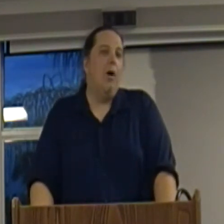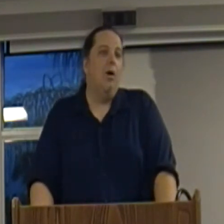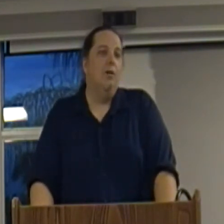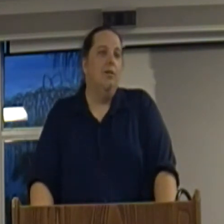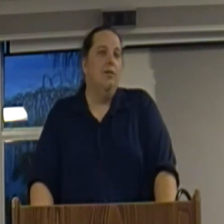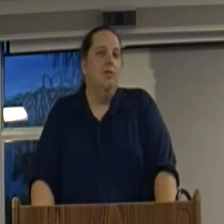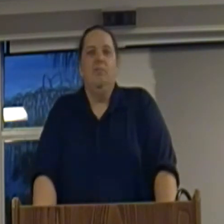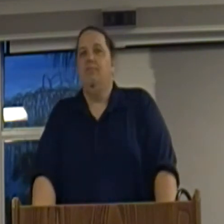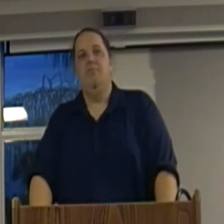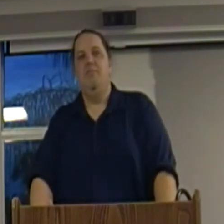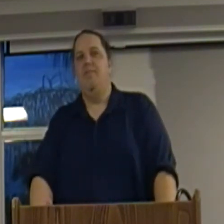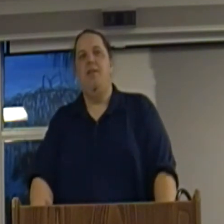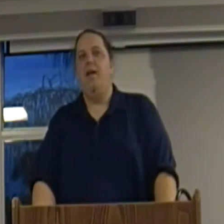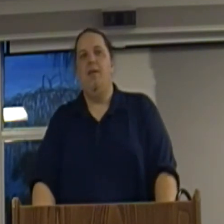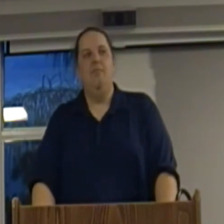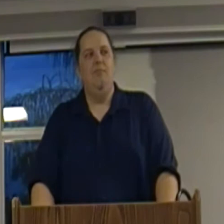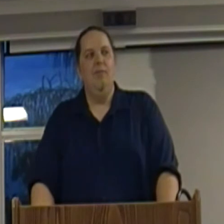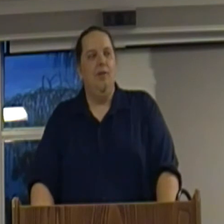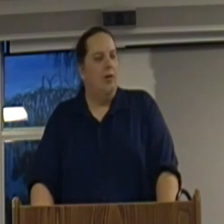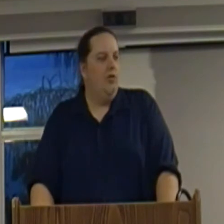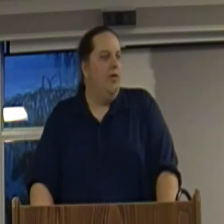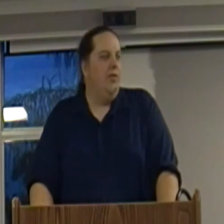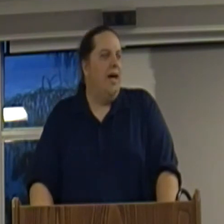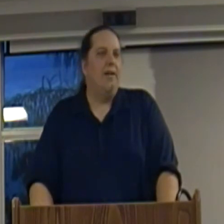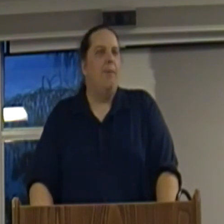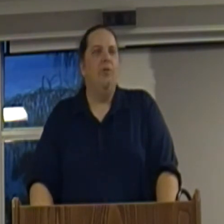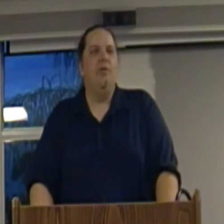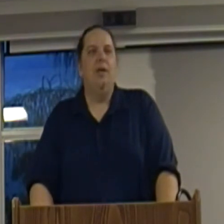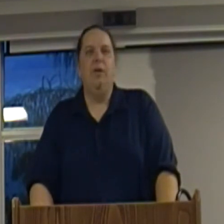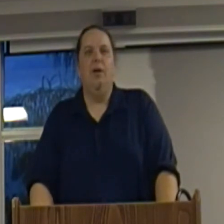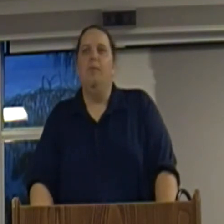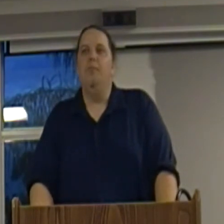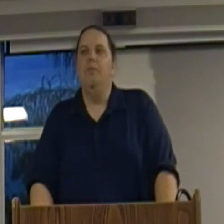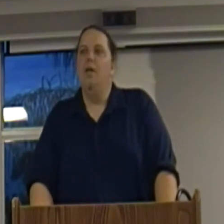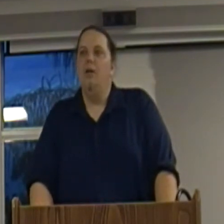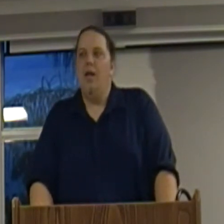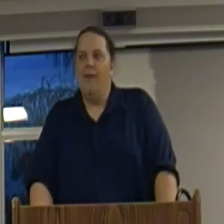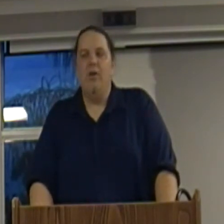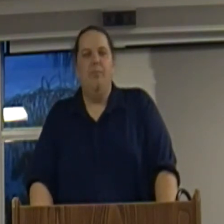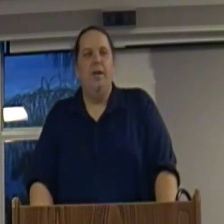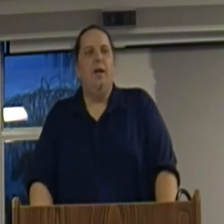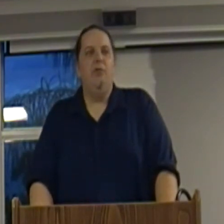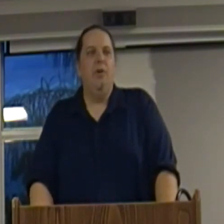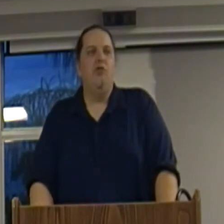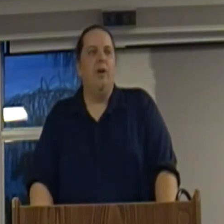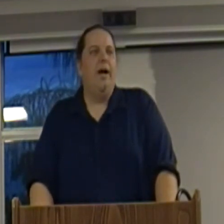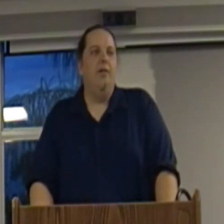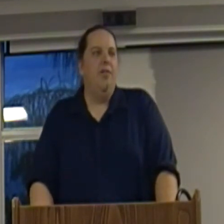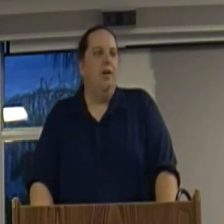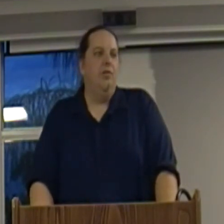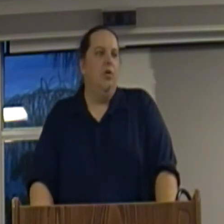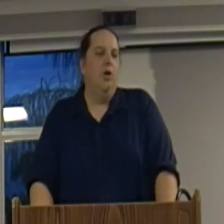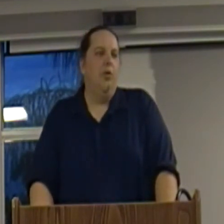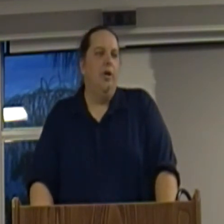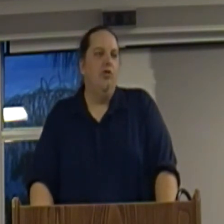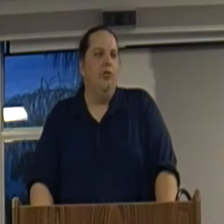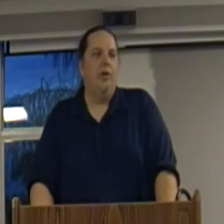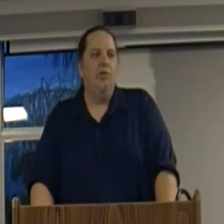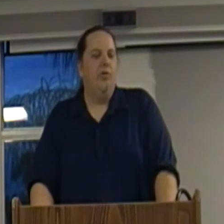power, they do the exact opposite. They become every bit as much the hired thugs of the corporations as the